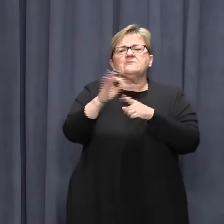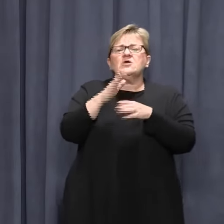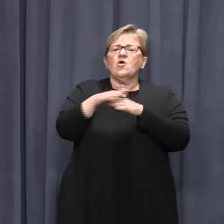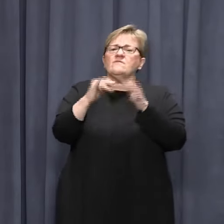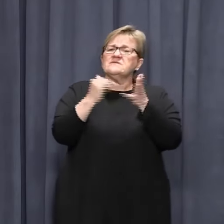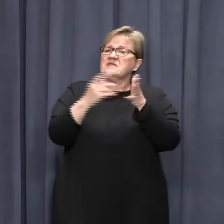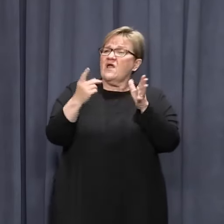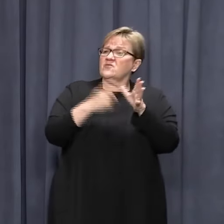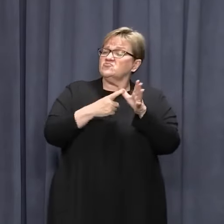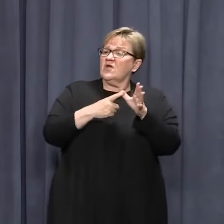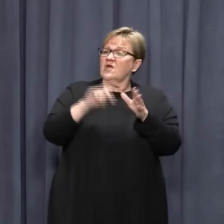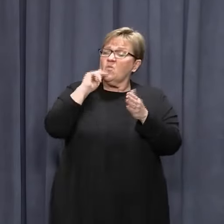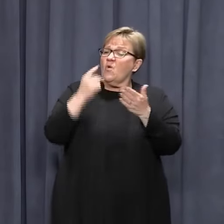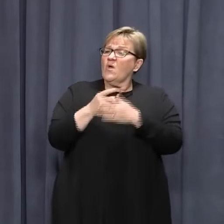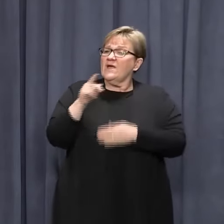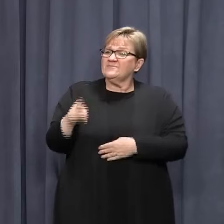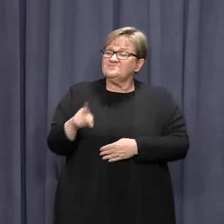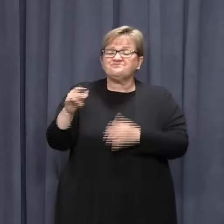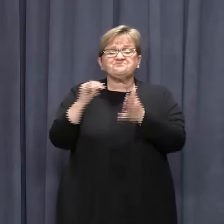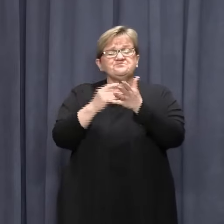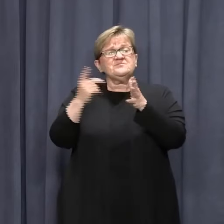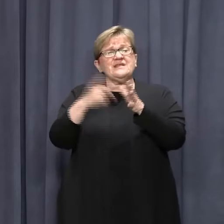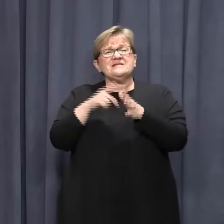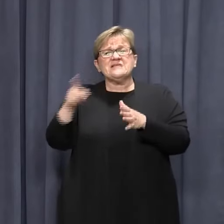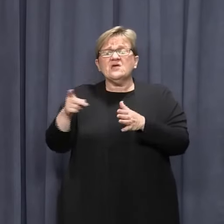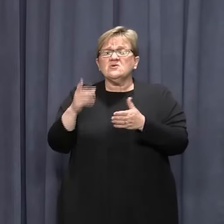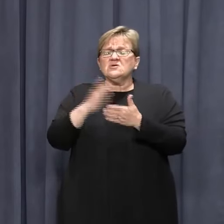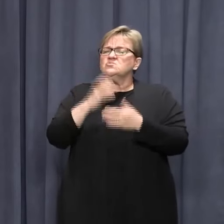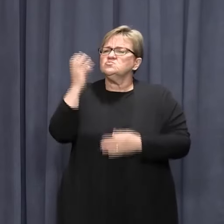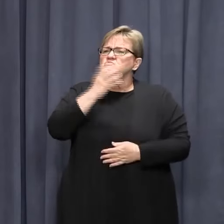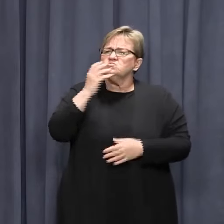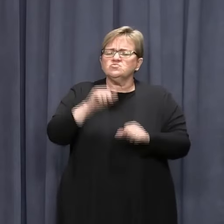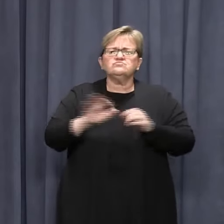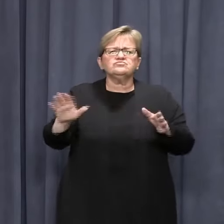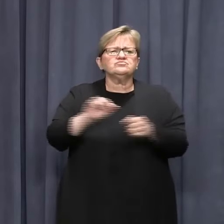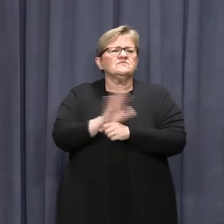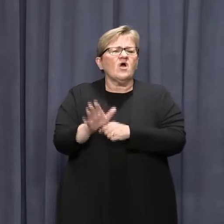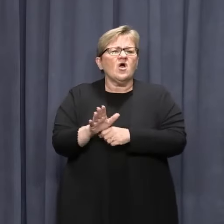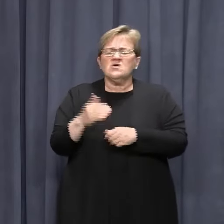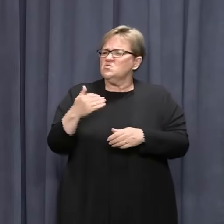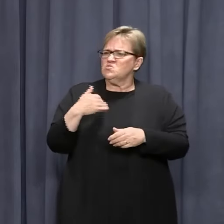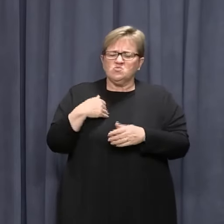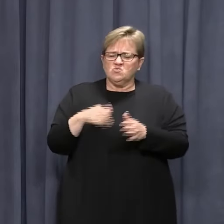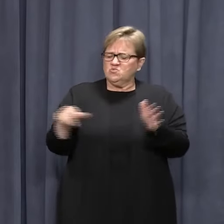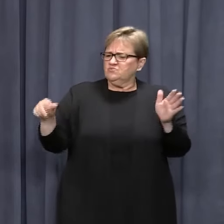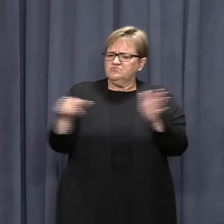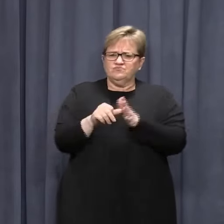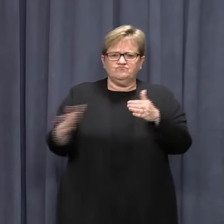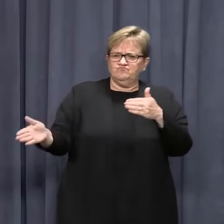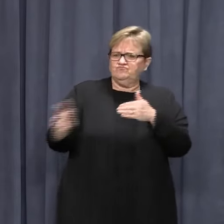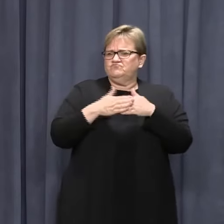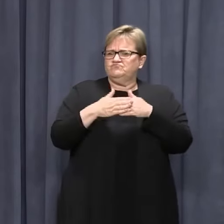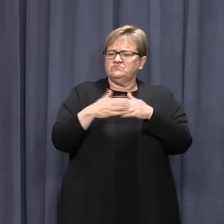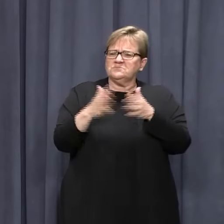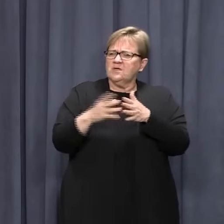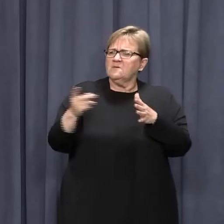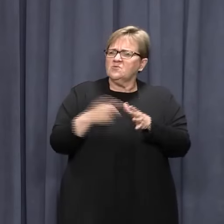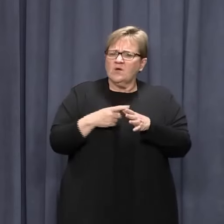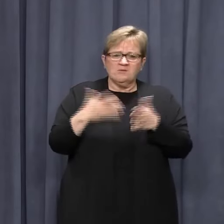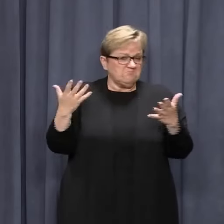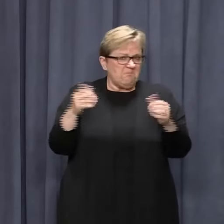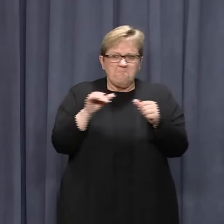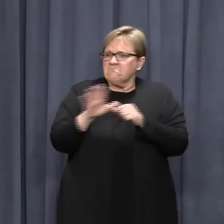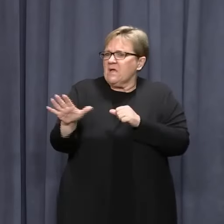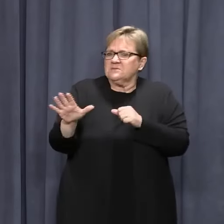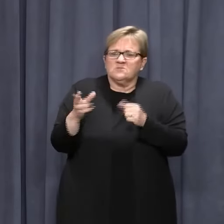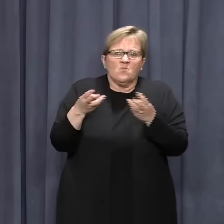South Australia. The outbreak in South Australia was significant and our moves to reintroduce the hard border were deemed to